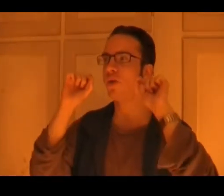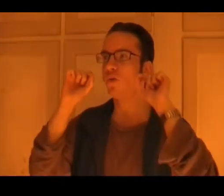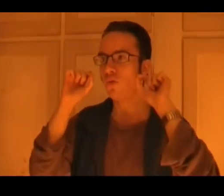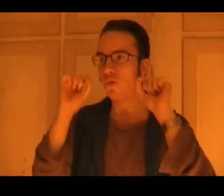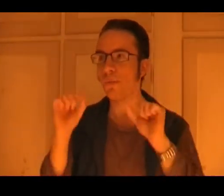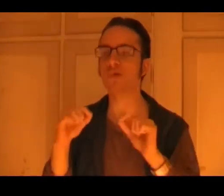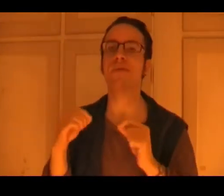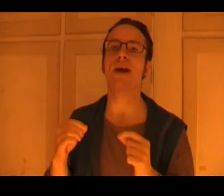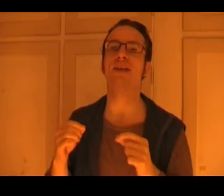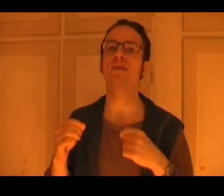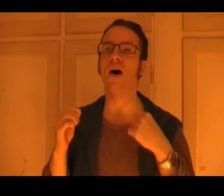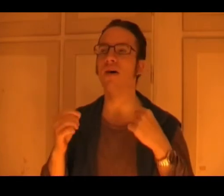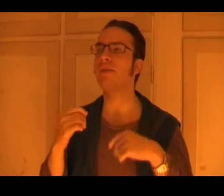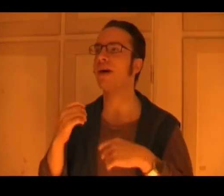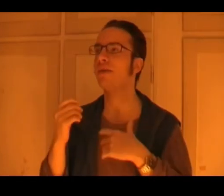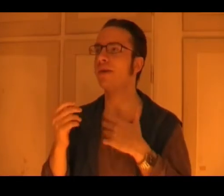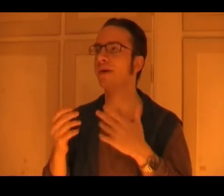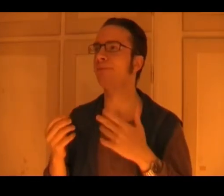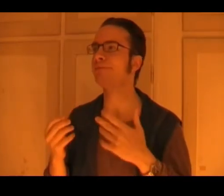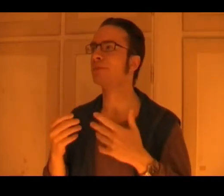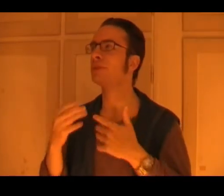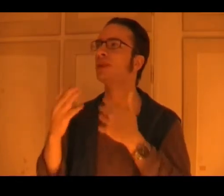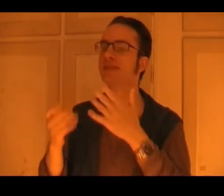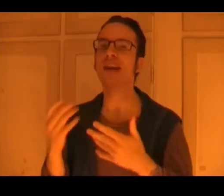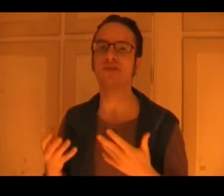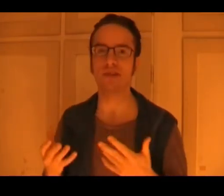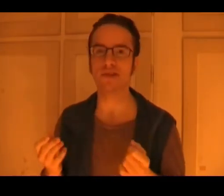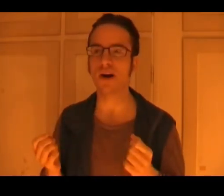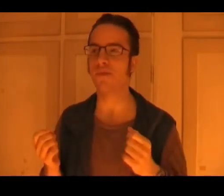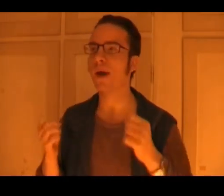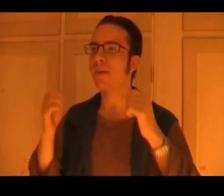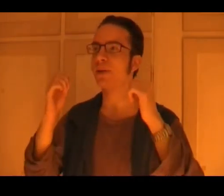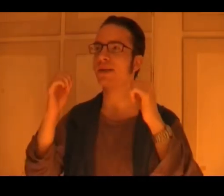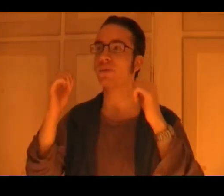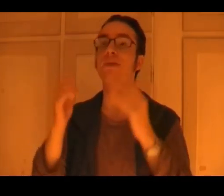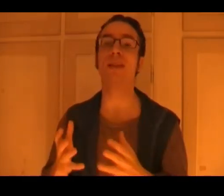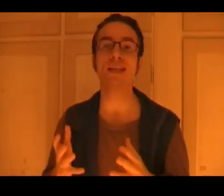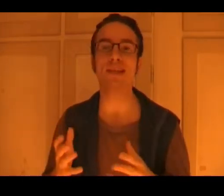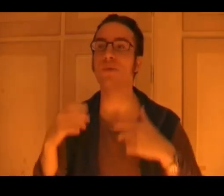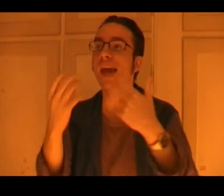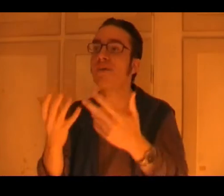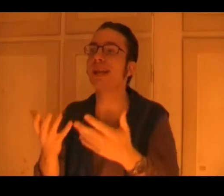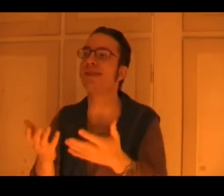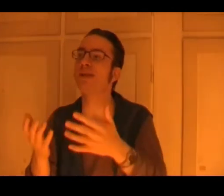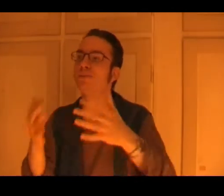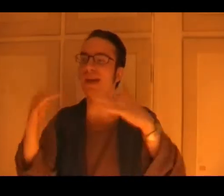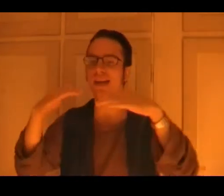the most effective of, the, tension stuff, because we can relate to that, we can't relate to these big